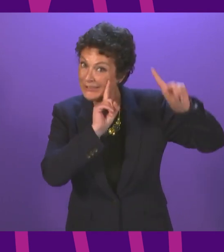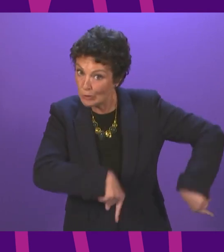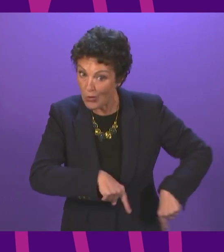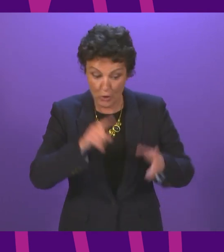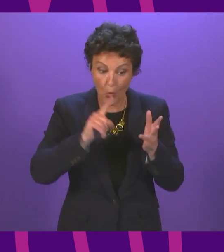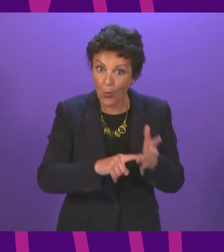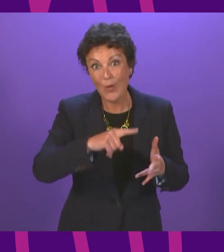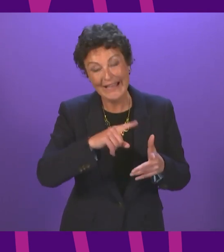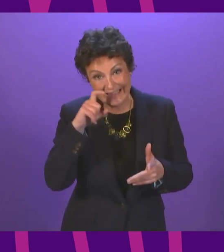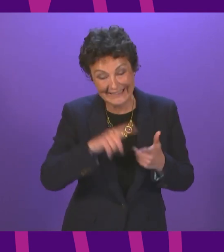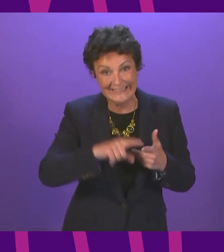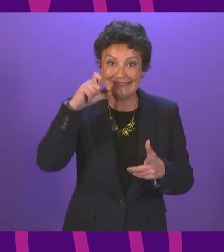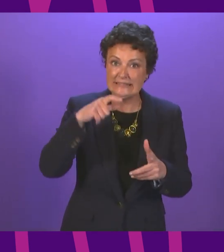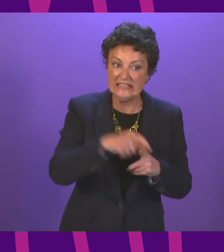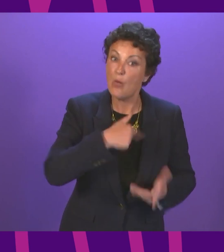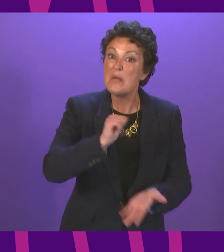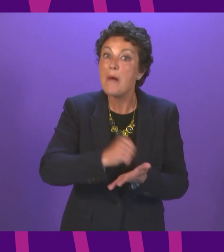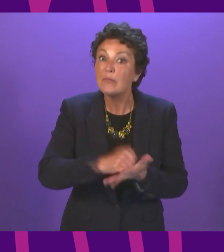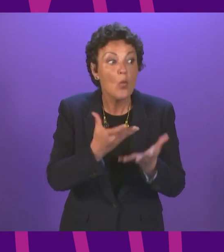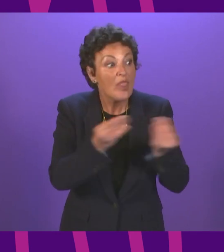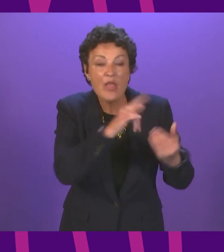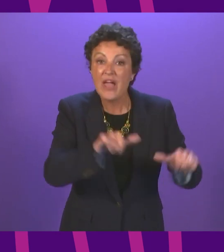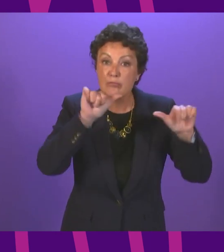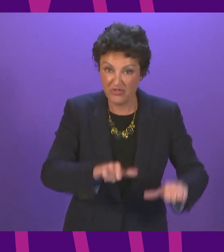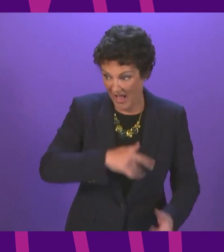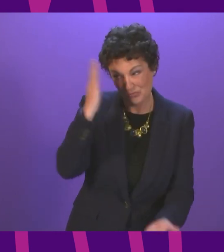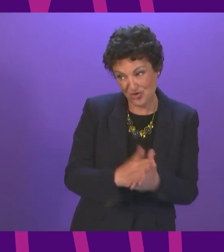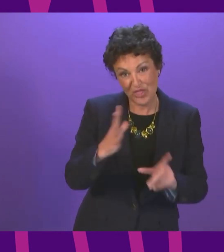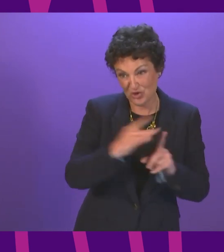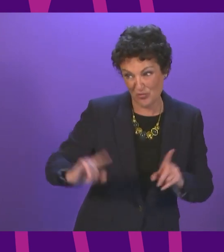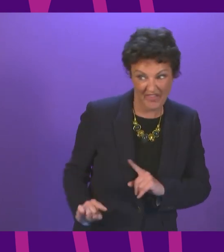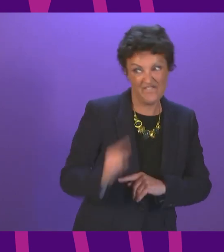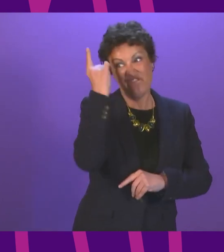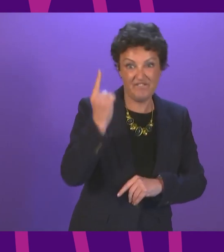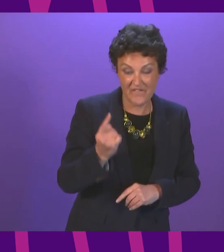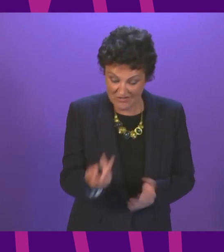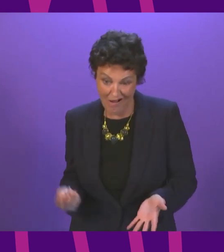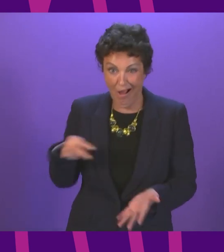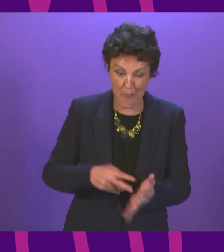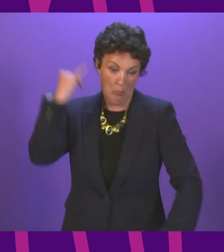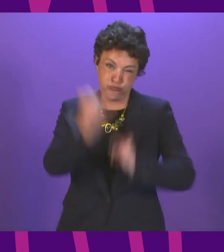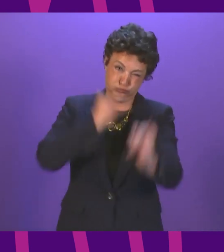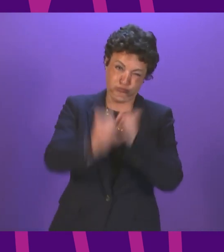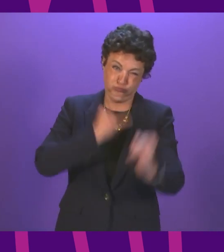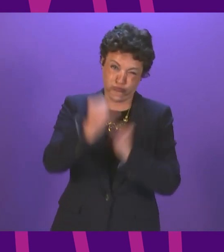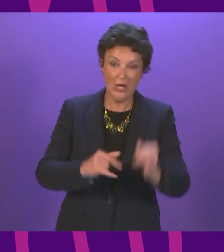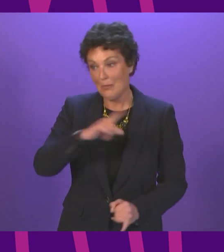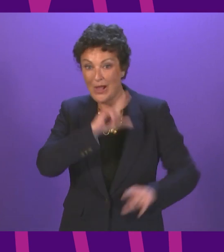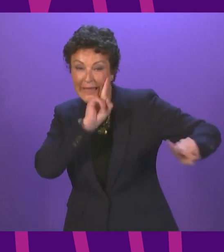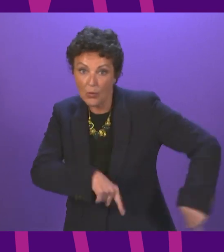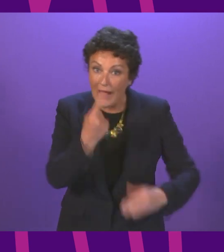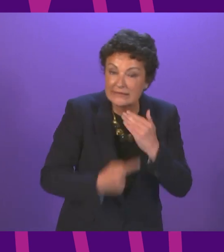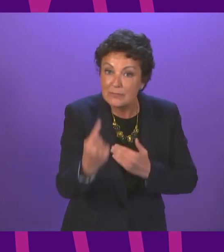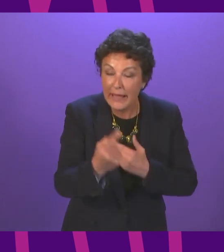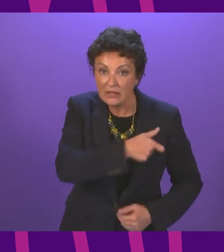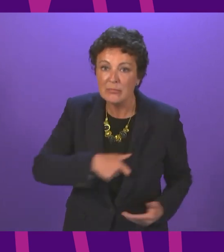OECD, published the report anyway, then I am sure the Conservatives would have been amongst the first to get to their feet to criticise us for going against an independent